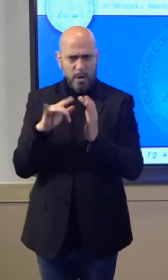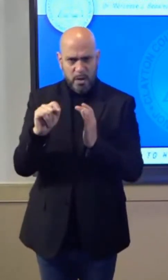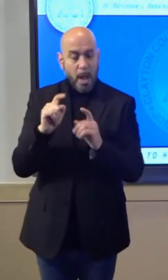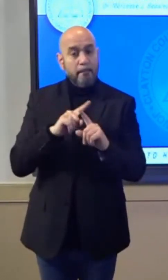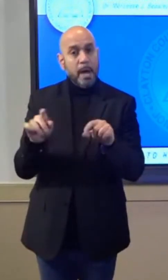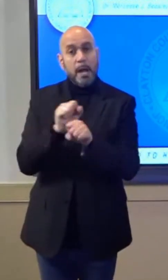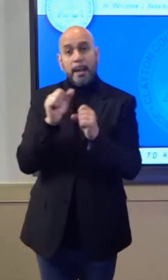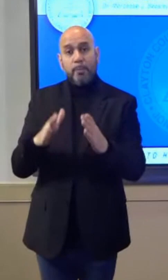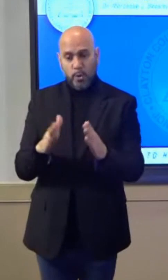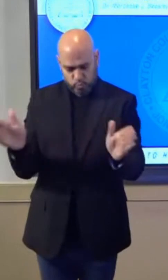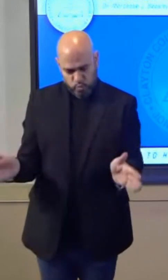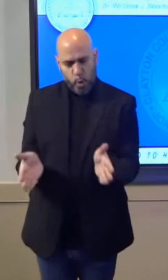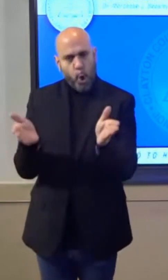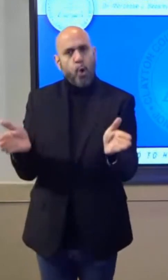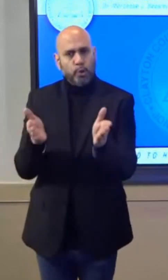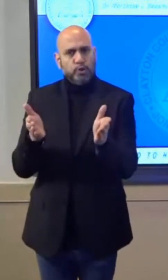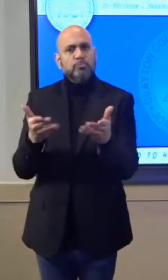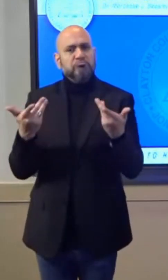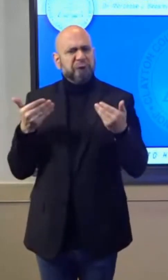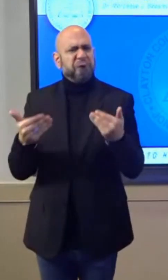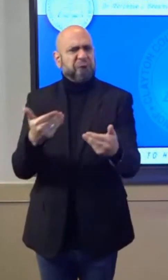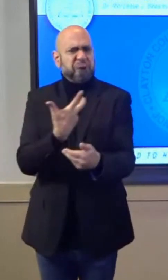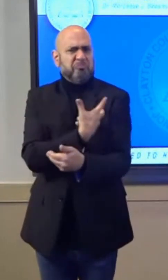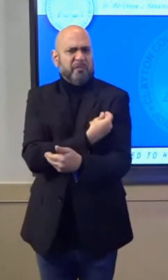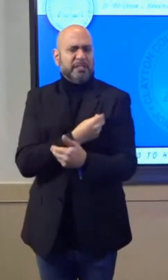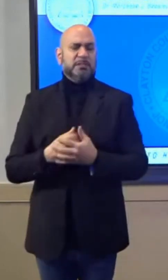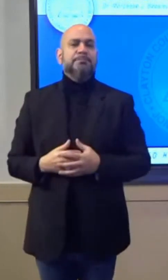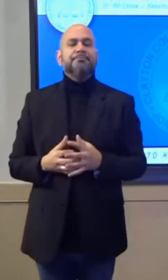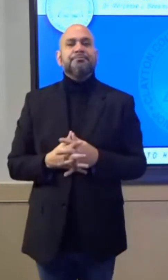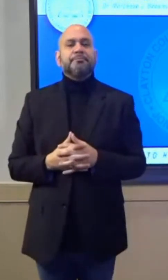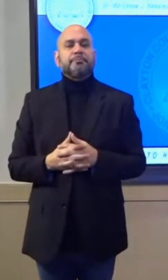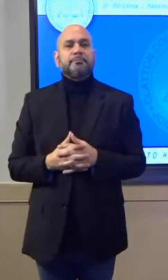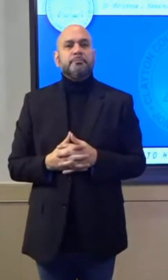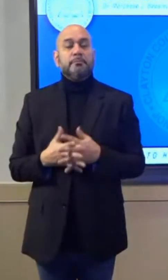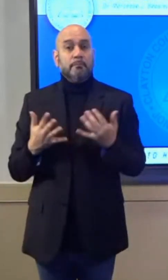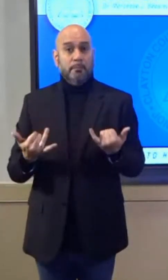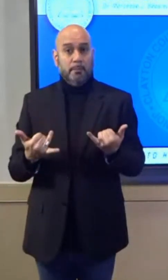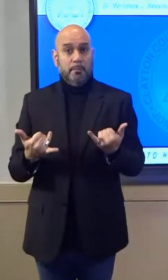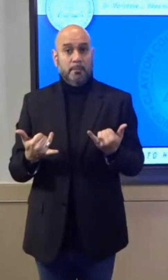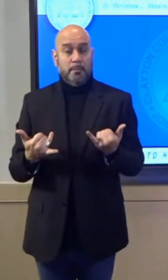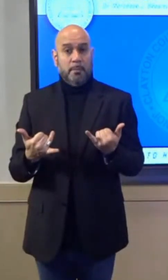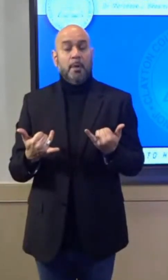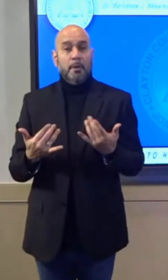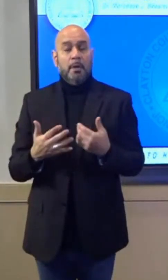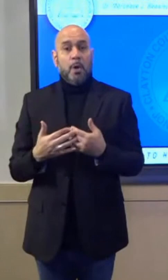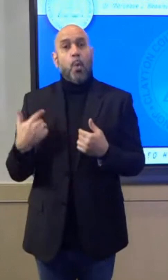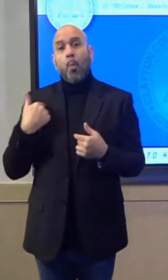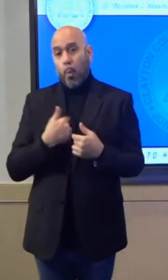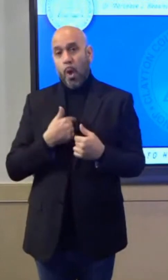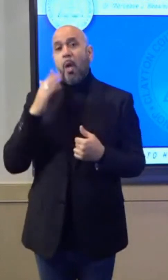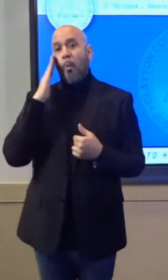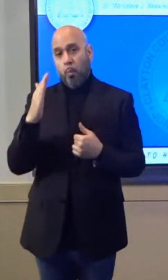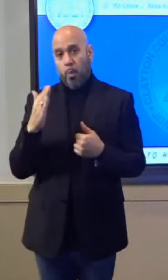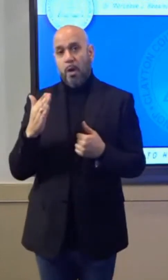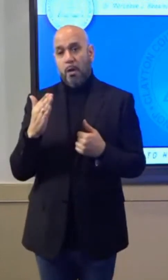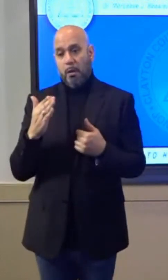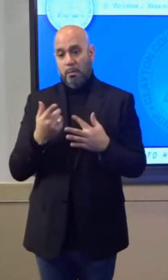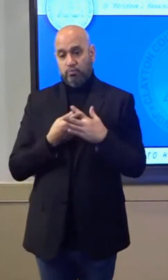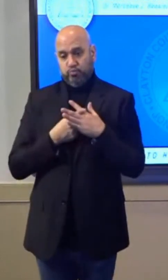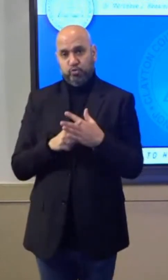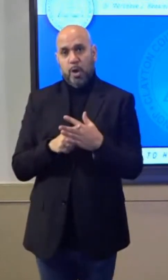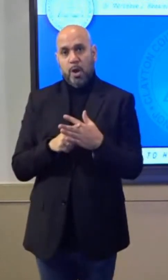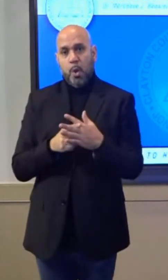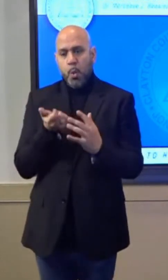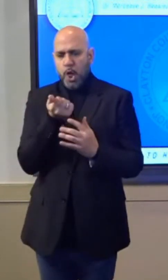employees are encouraged to be vaccinated. Now, we will start with a